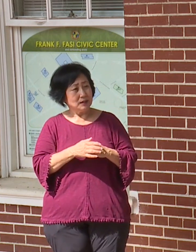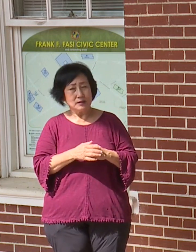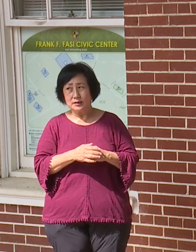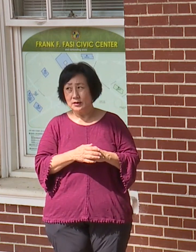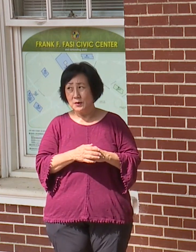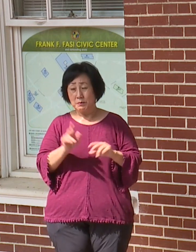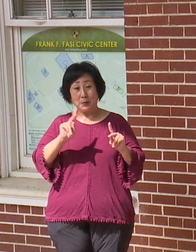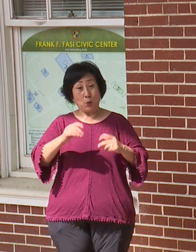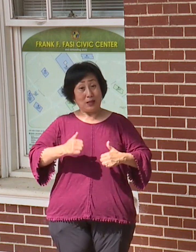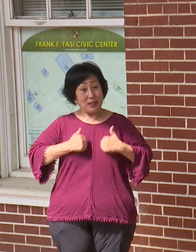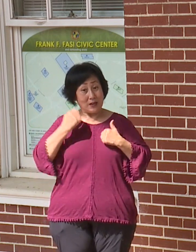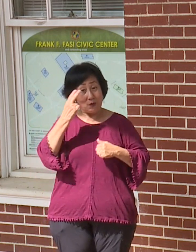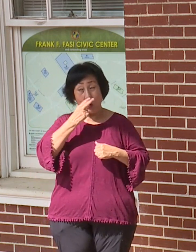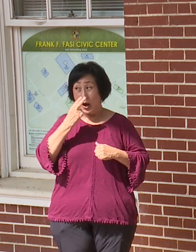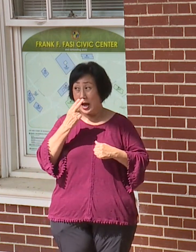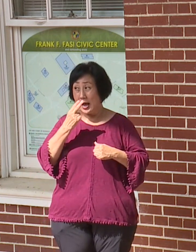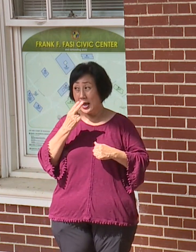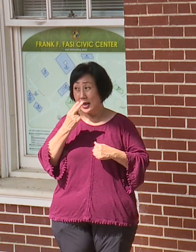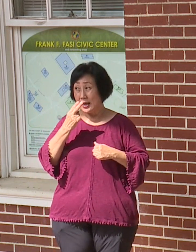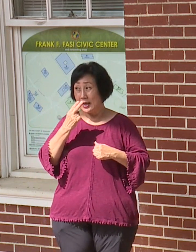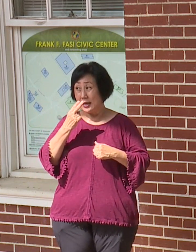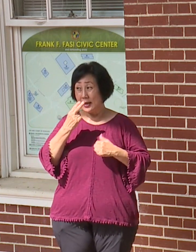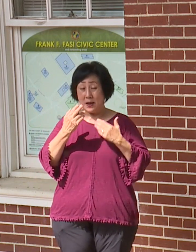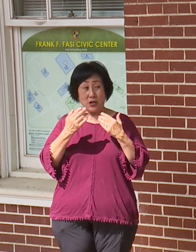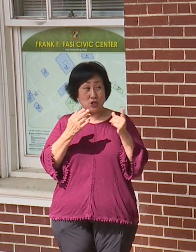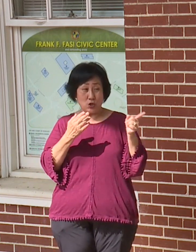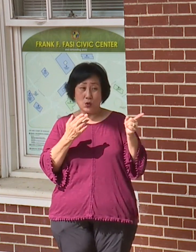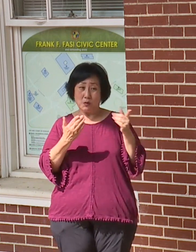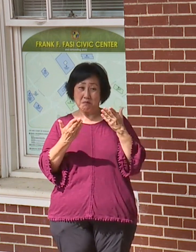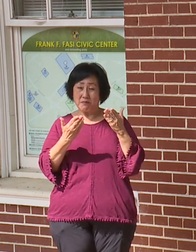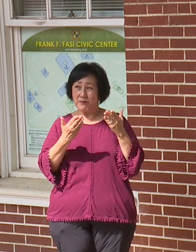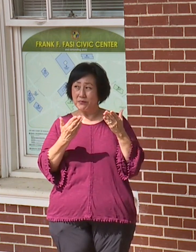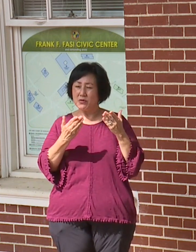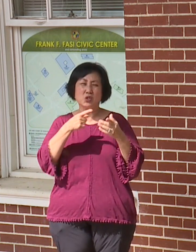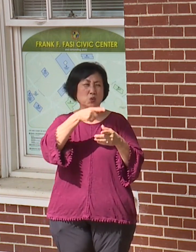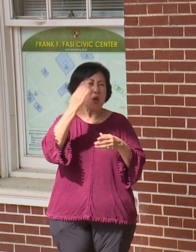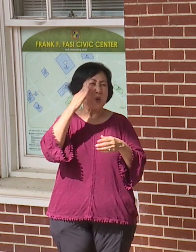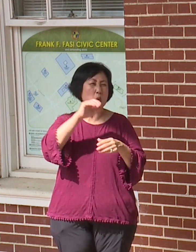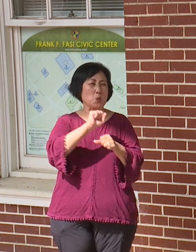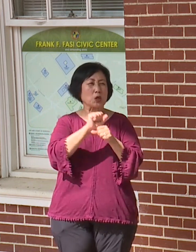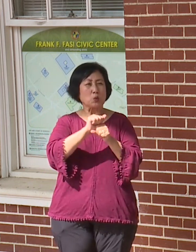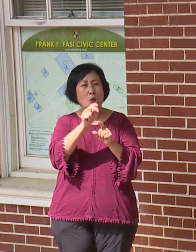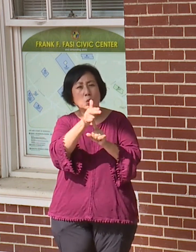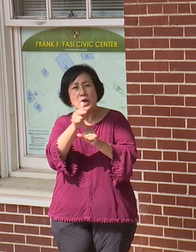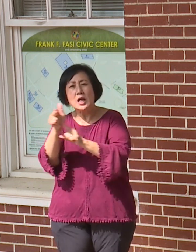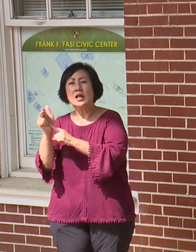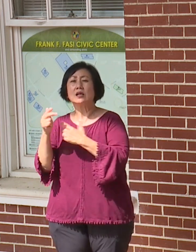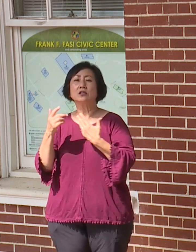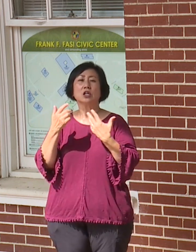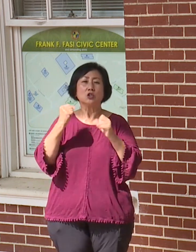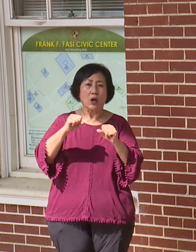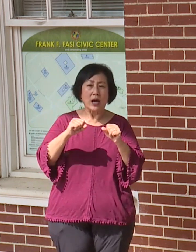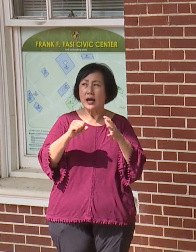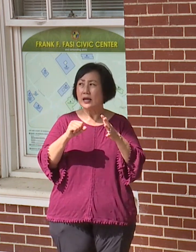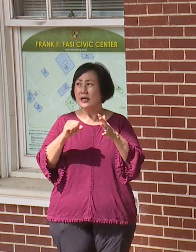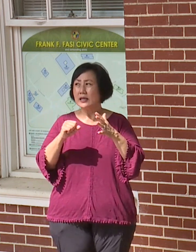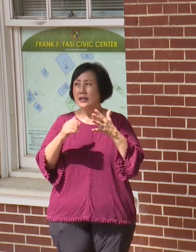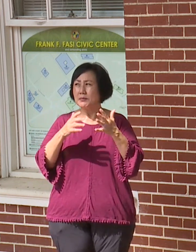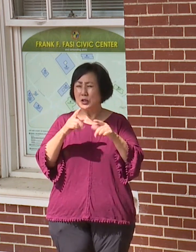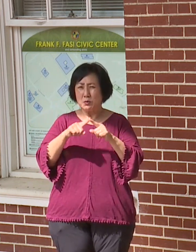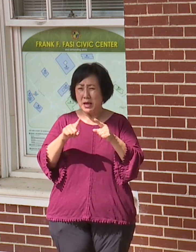far as residents, that it might be harder to enforce, even though you are working with the hotel industry, cetera, to try to keep up with that.